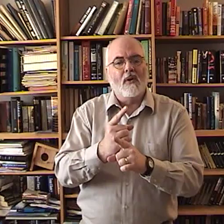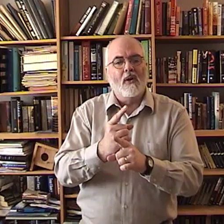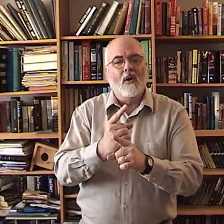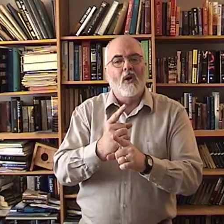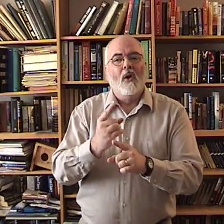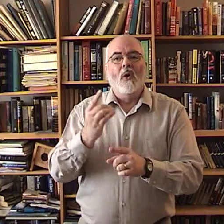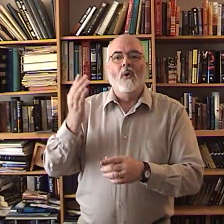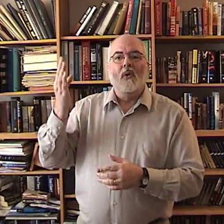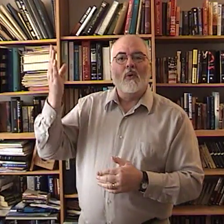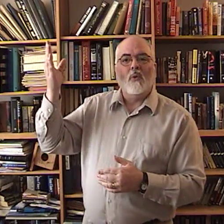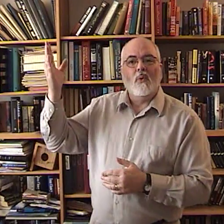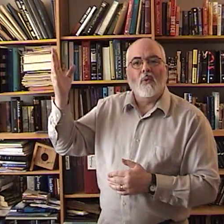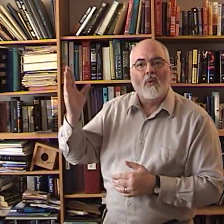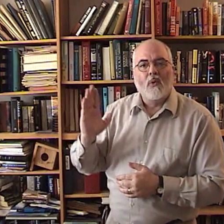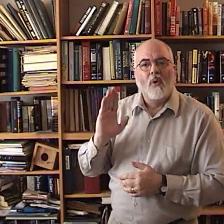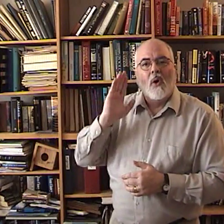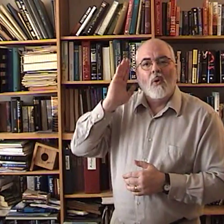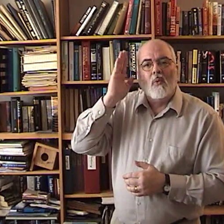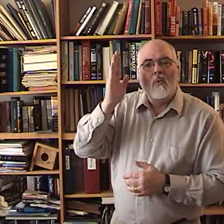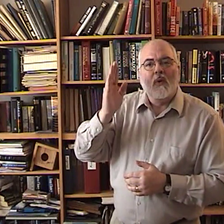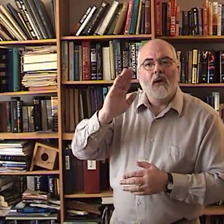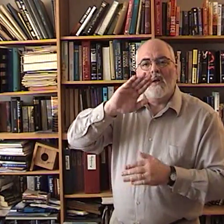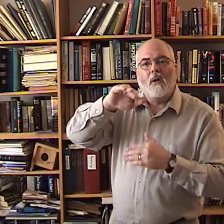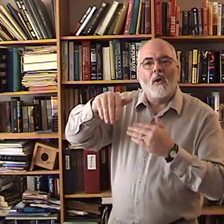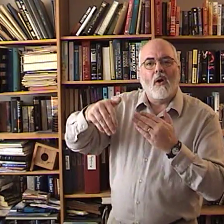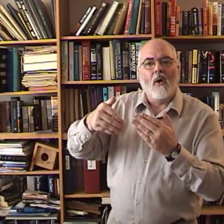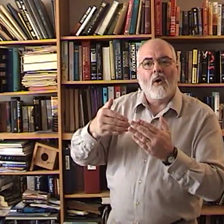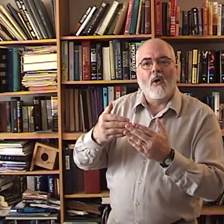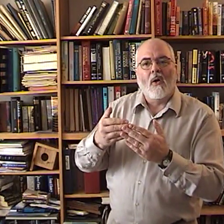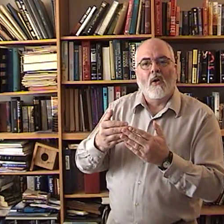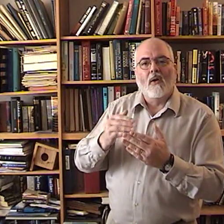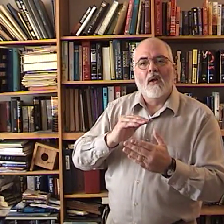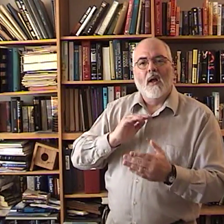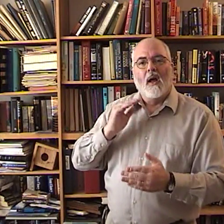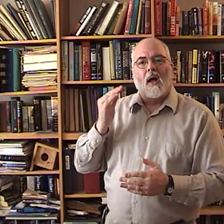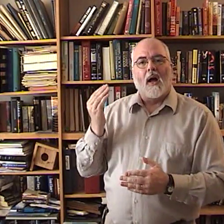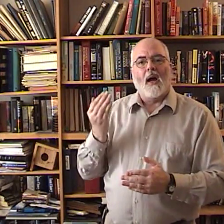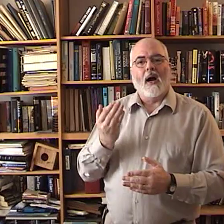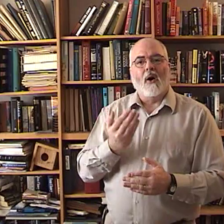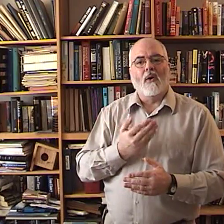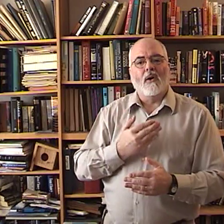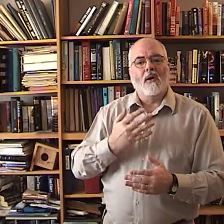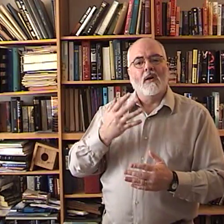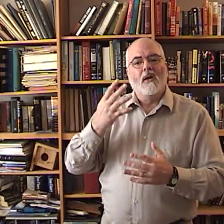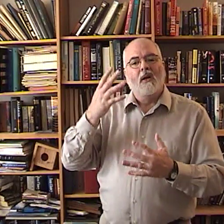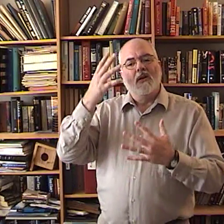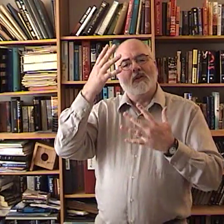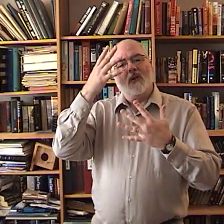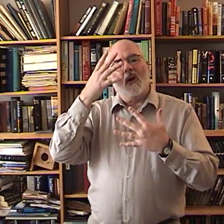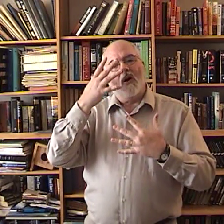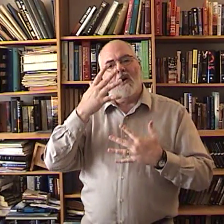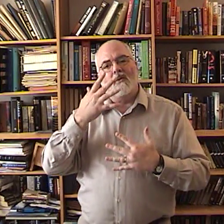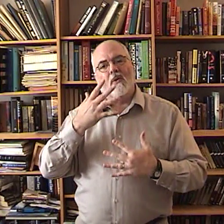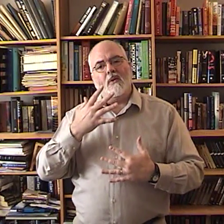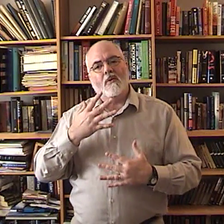Who will all our sorrows